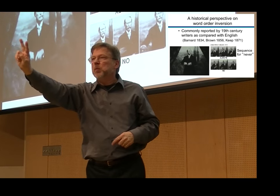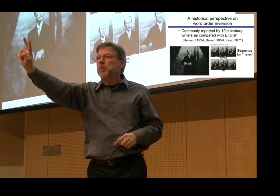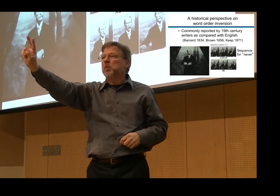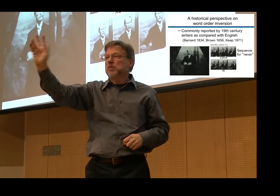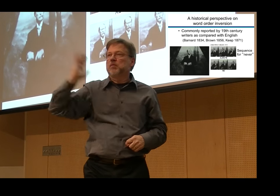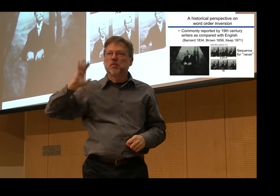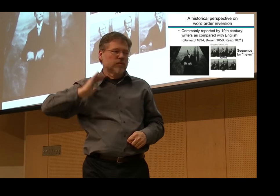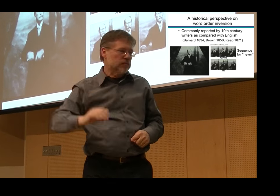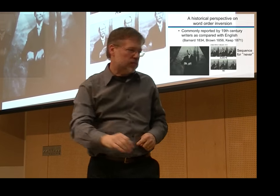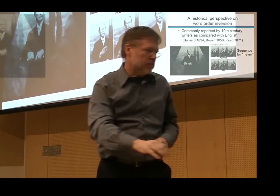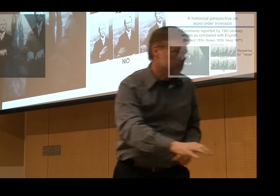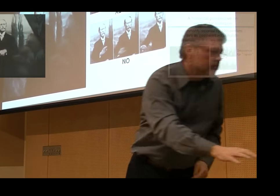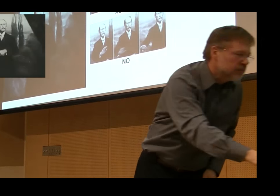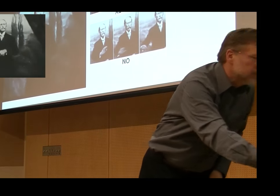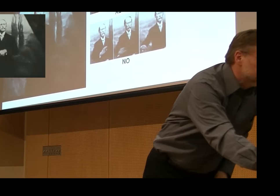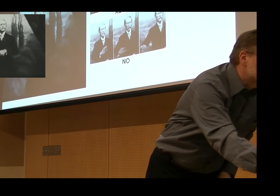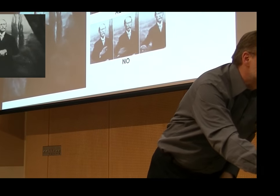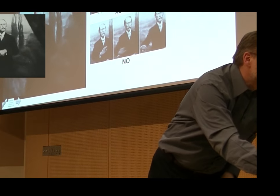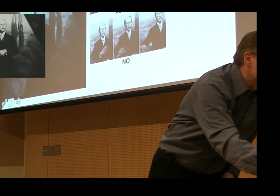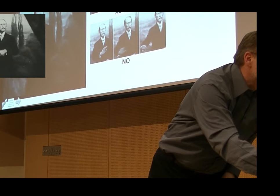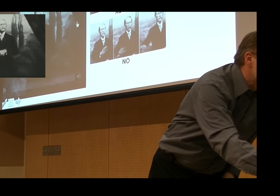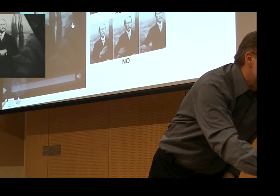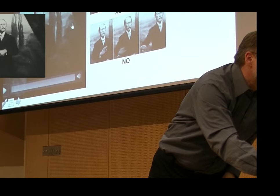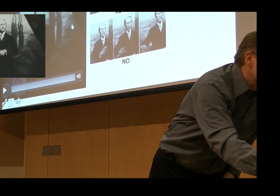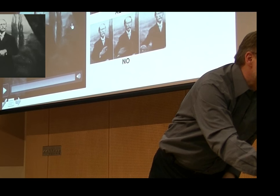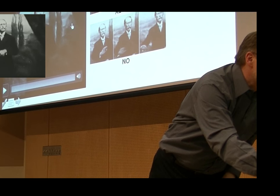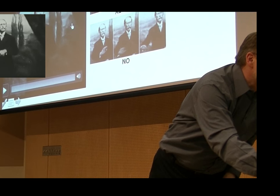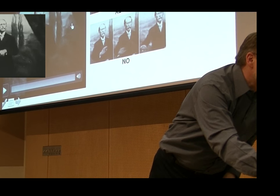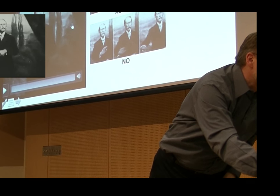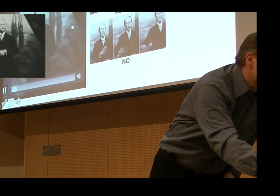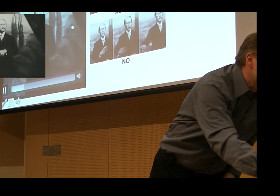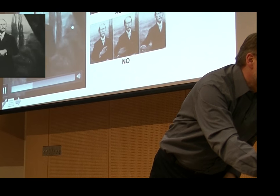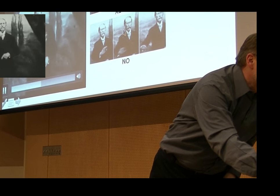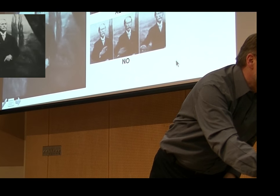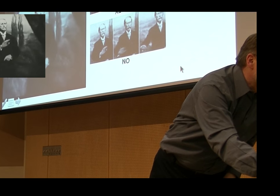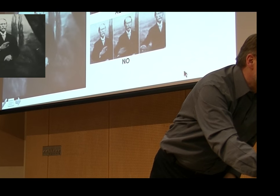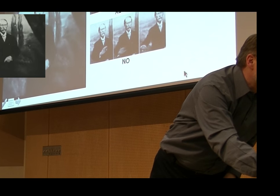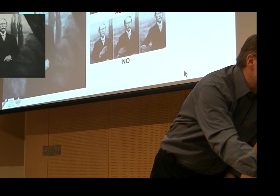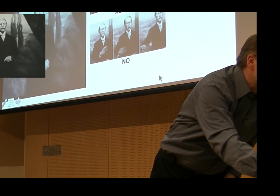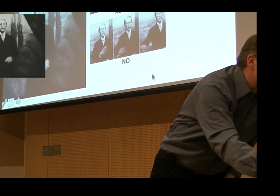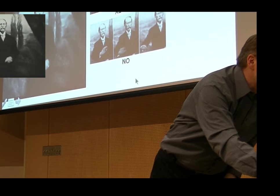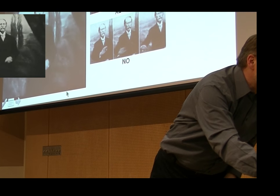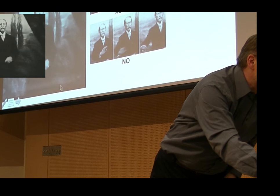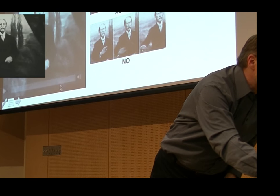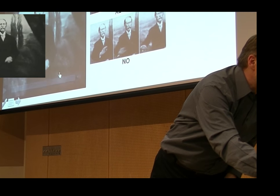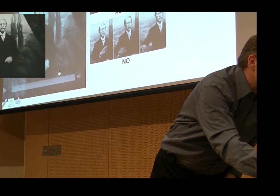I will show you the film, so I don't know if it will work or not, but the sign never back then required